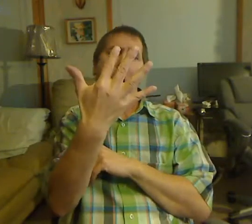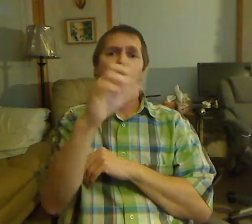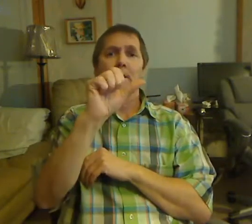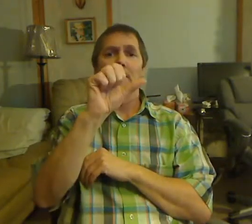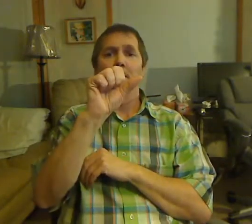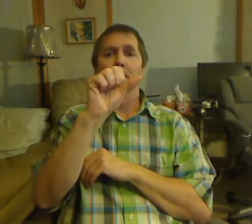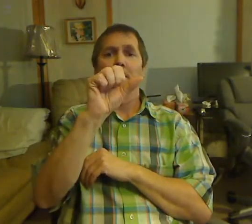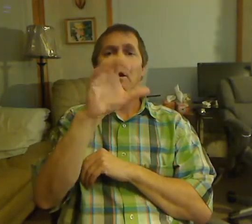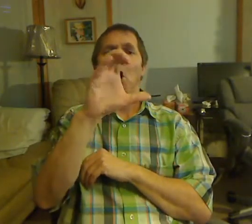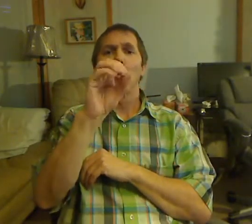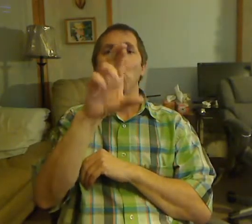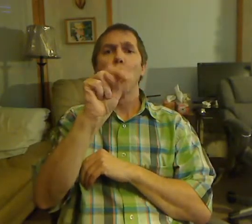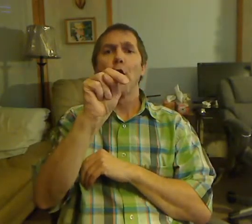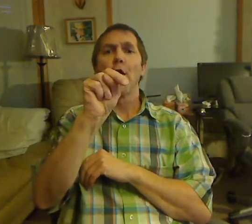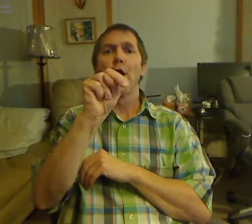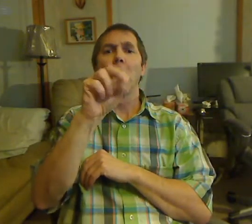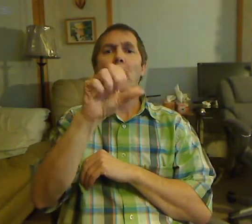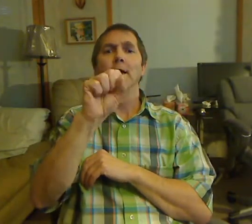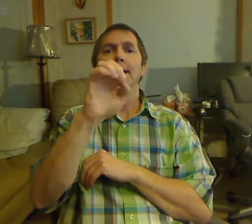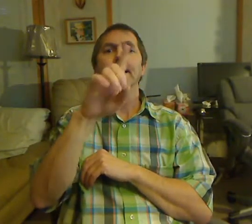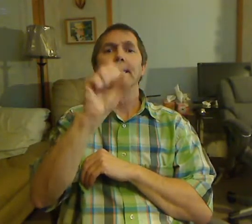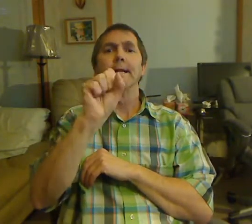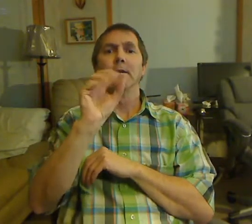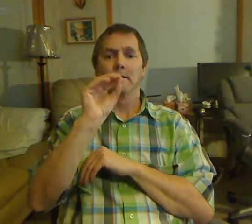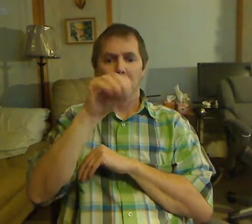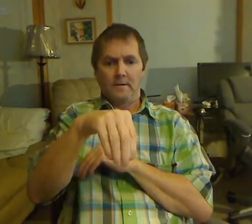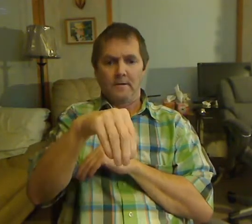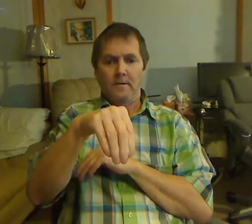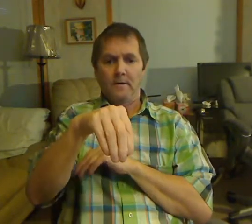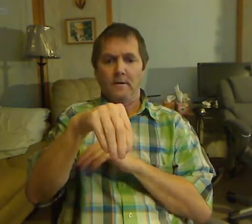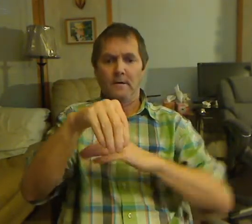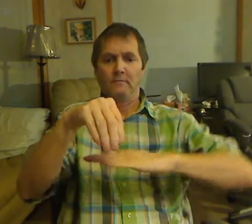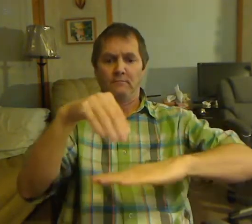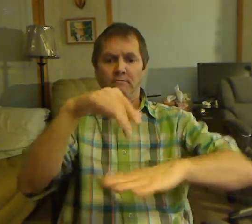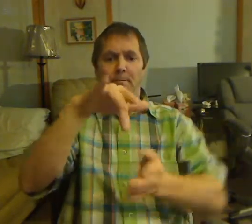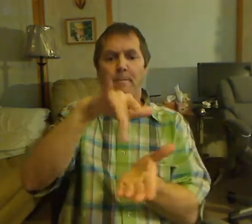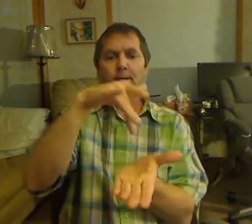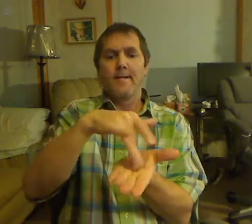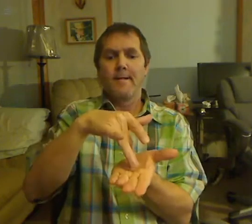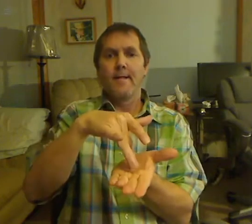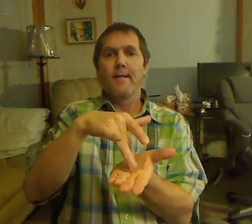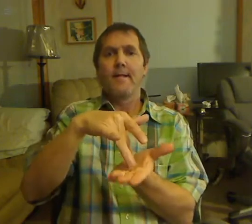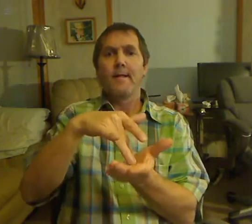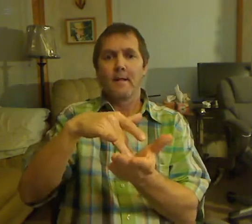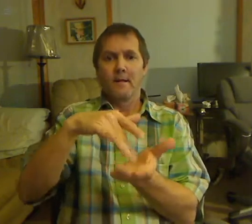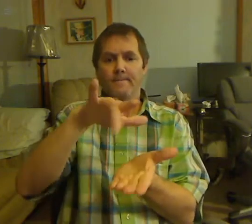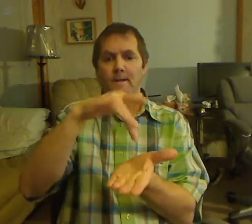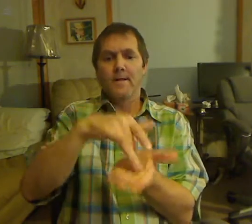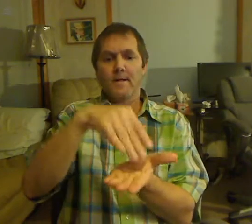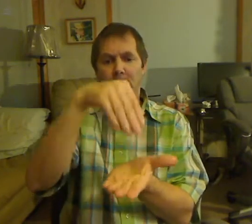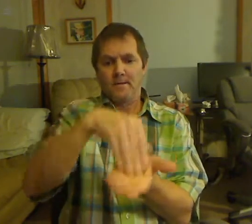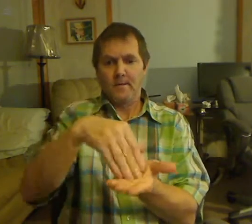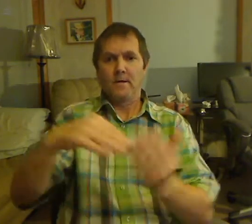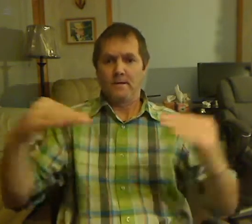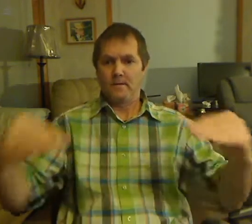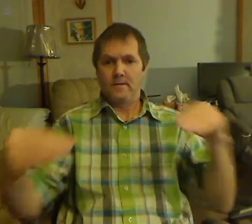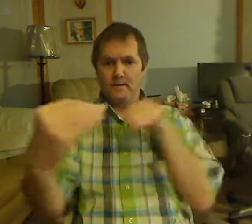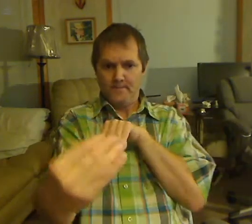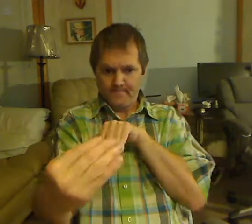brand royalty going on. I'm talking brand of men, of course. Four guys have been worthy of follow-up dates. Adam the actor,